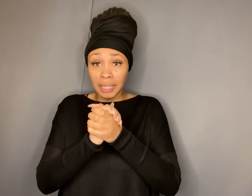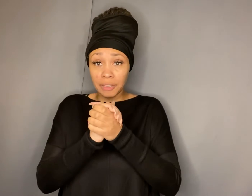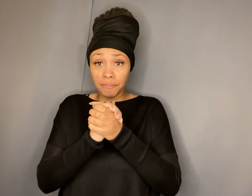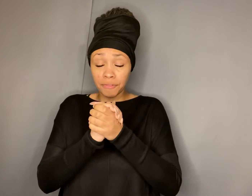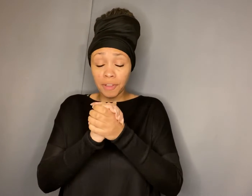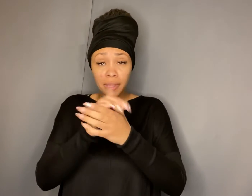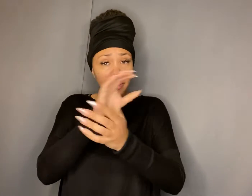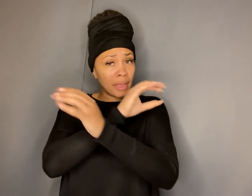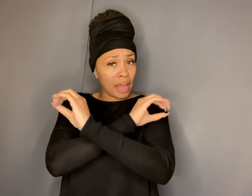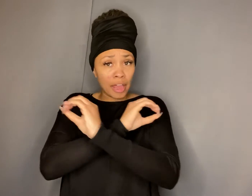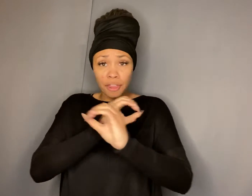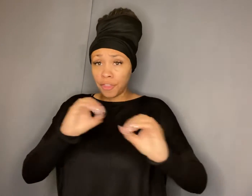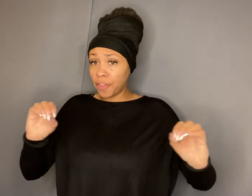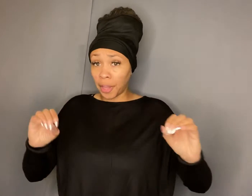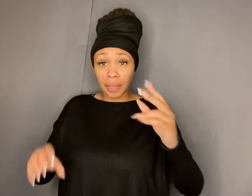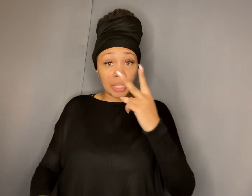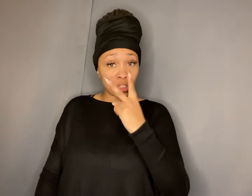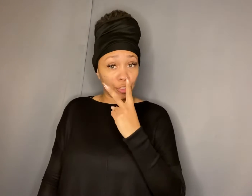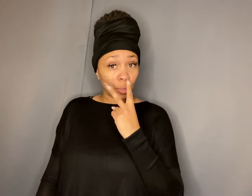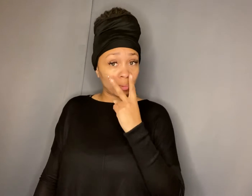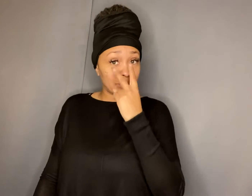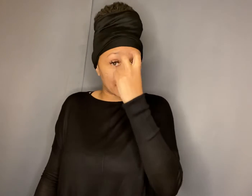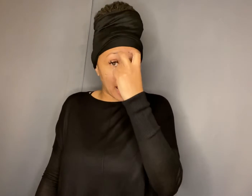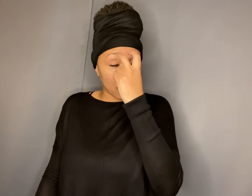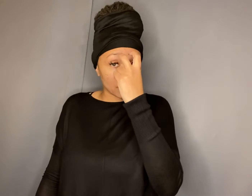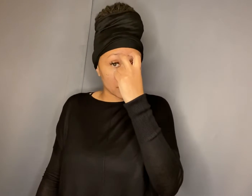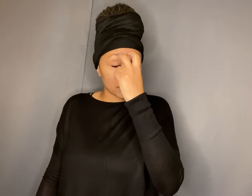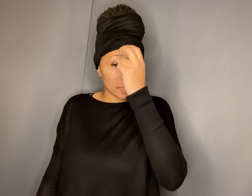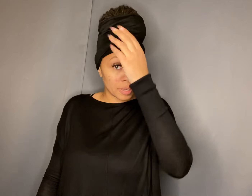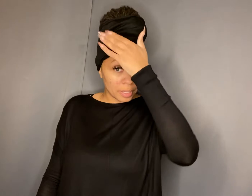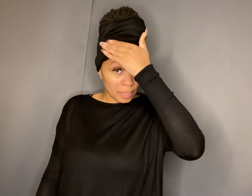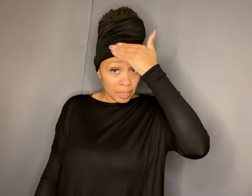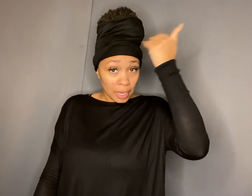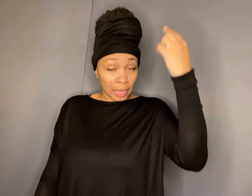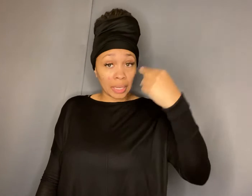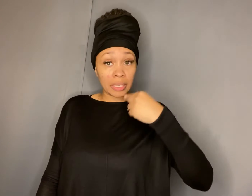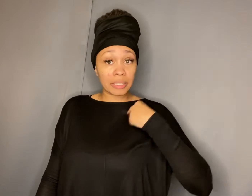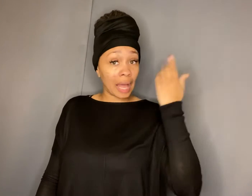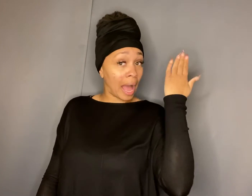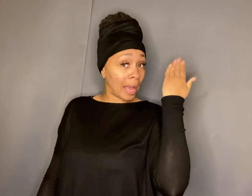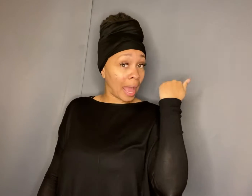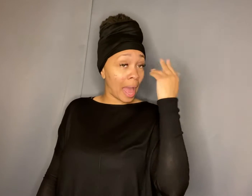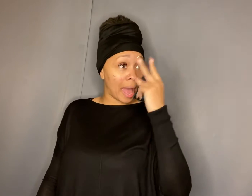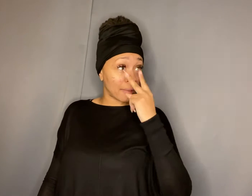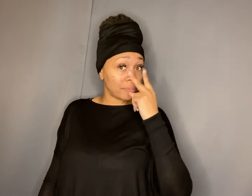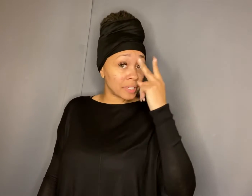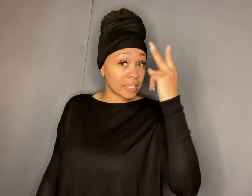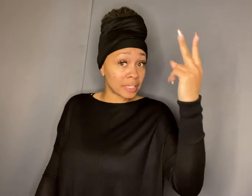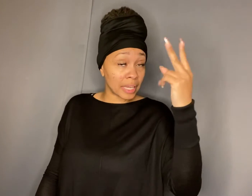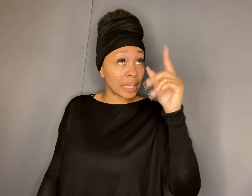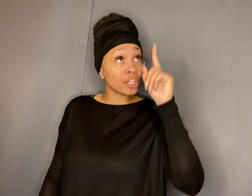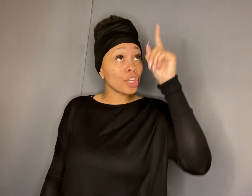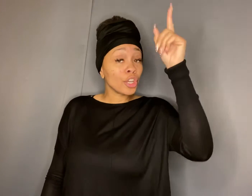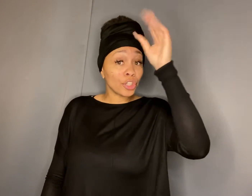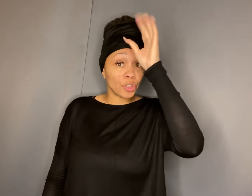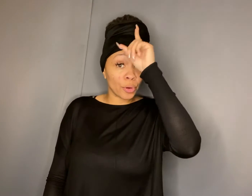there is no doubt because i have seen your